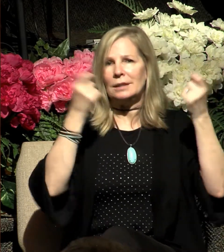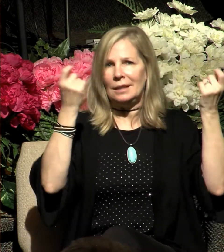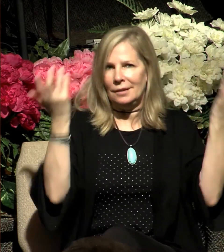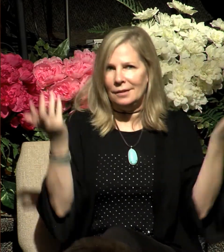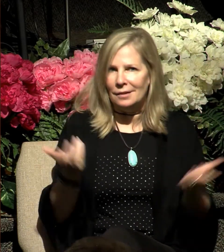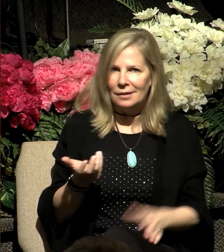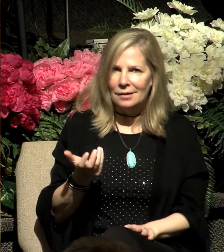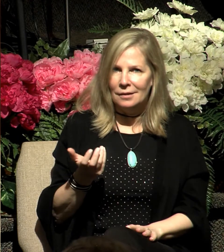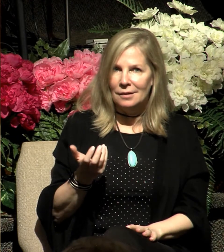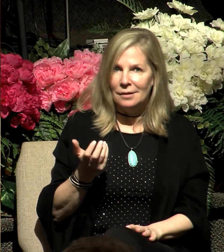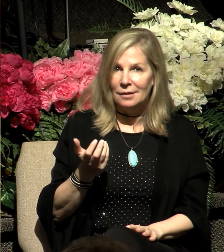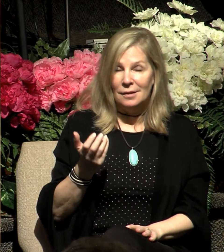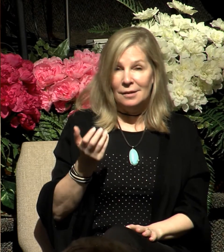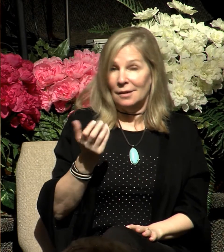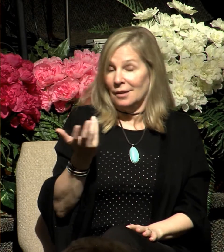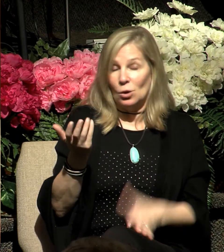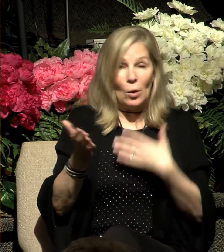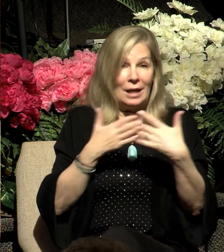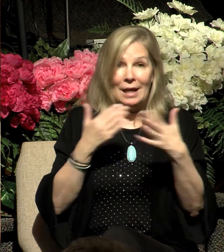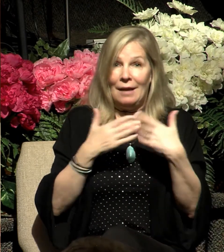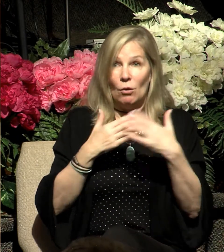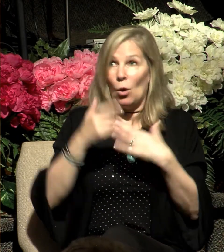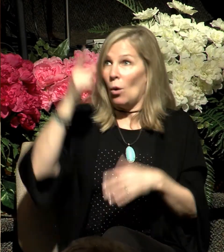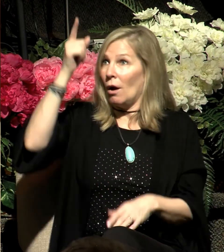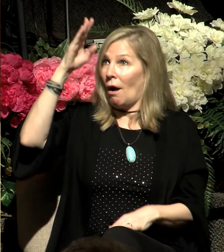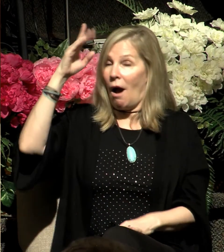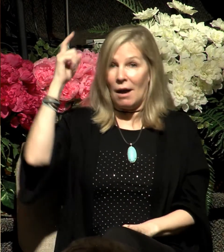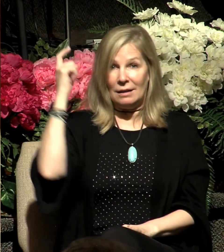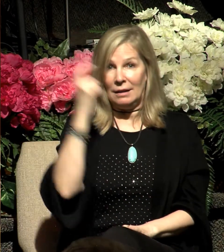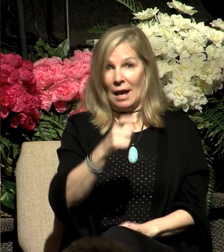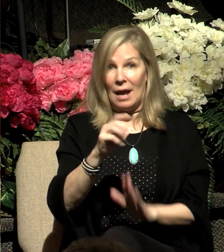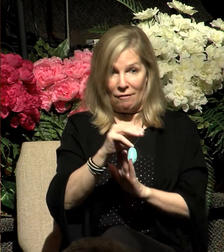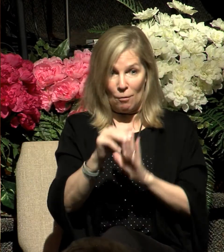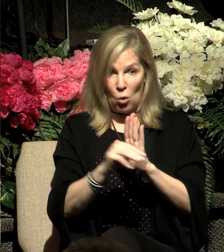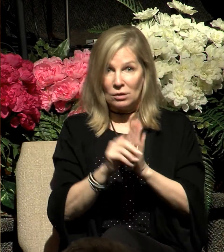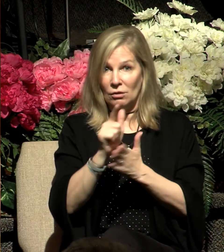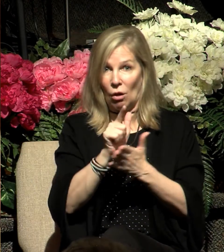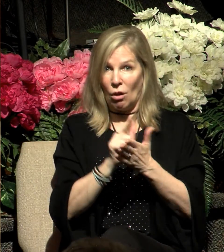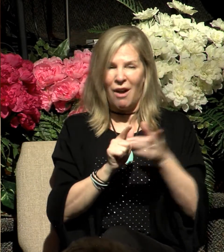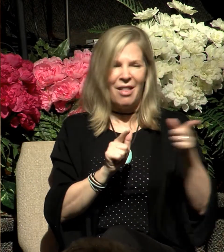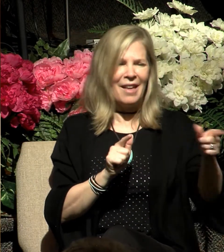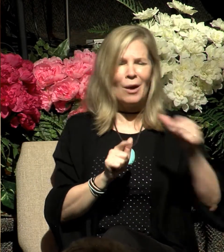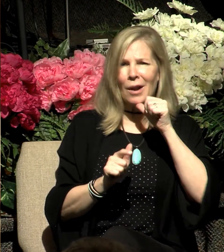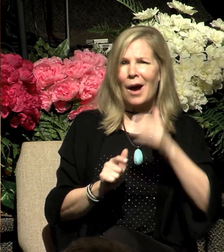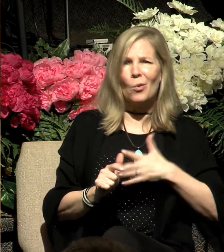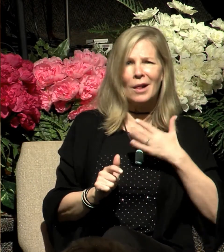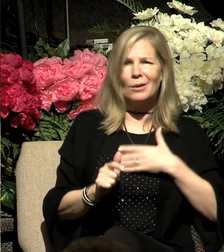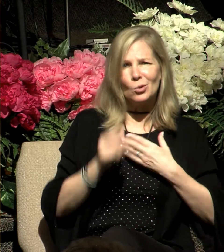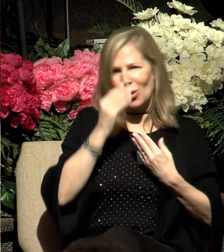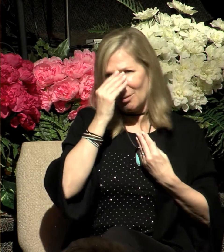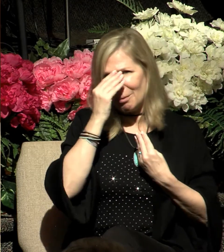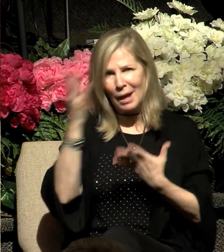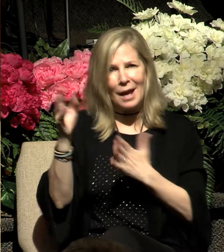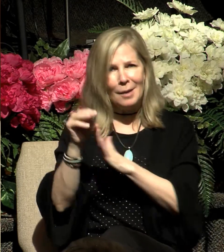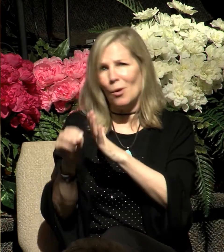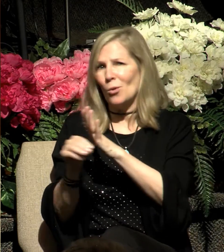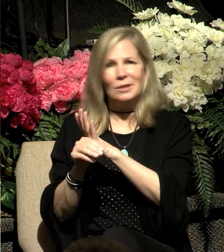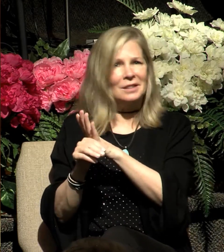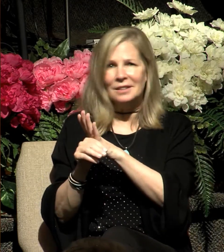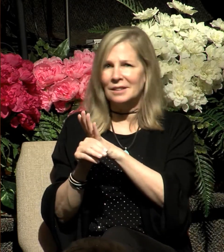even though God gave Moses his laws for the Jewish people, they were unwilling to obey Moses, and once again